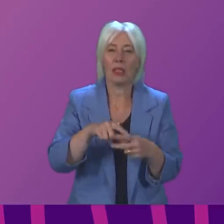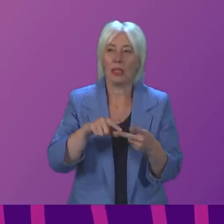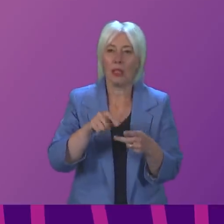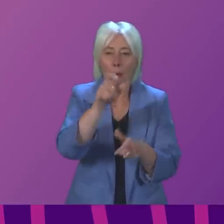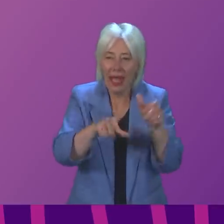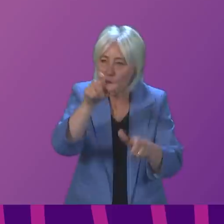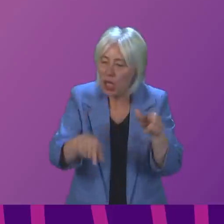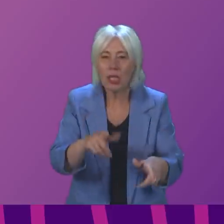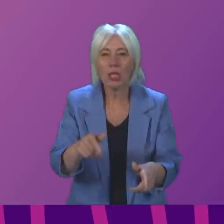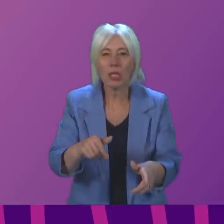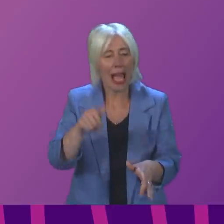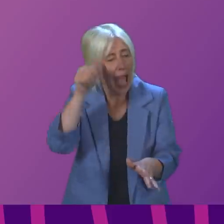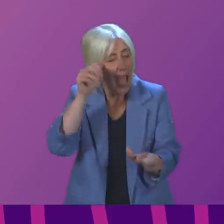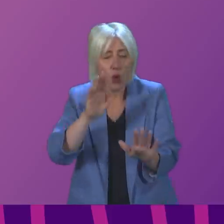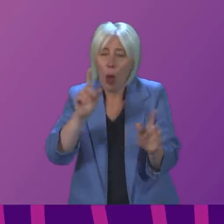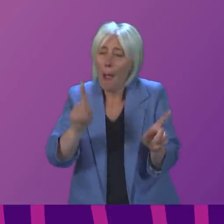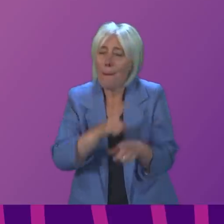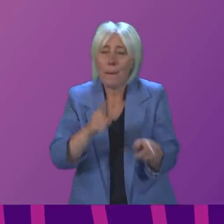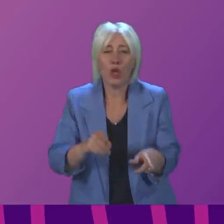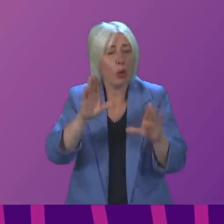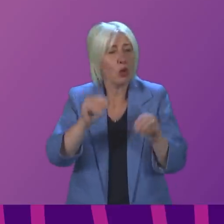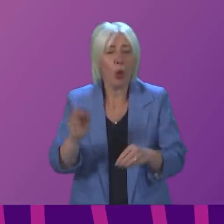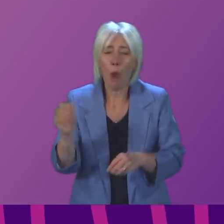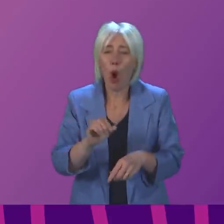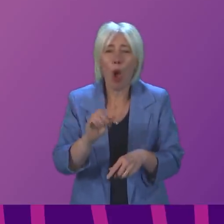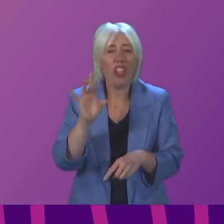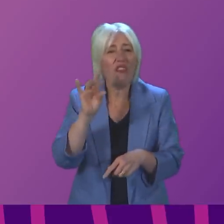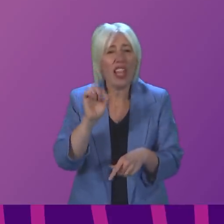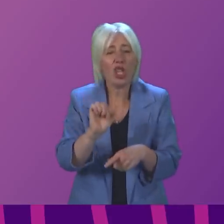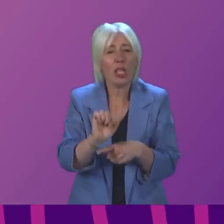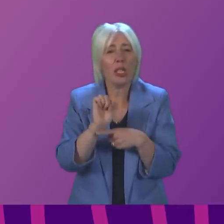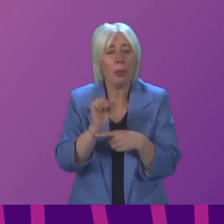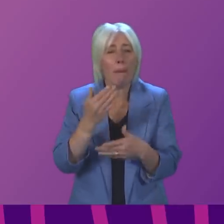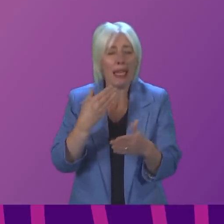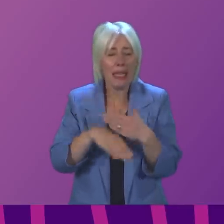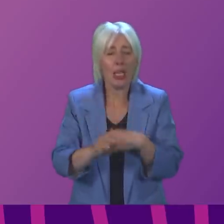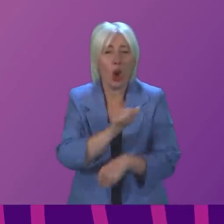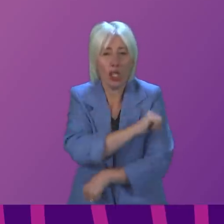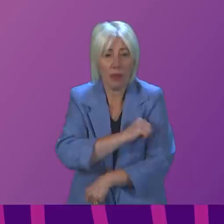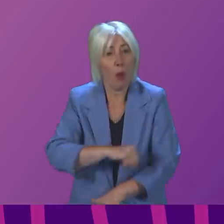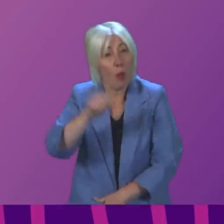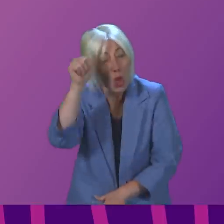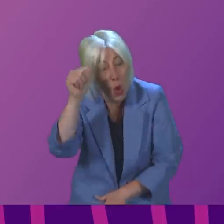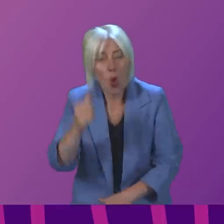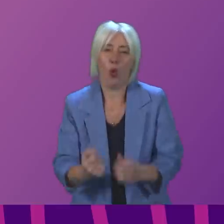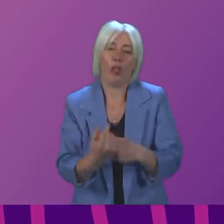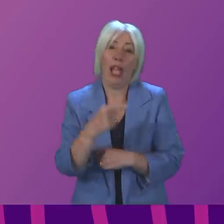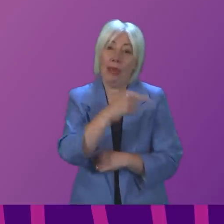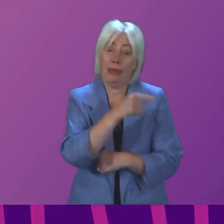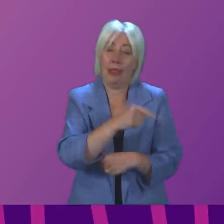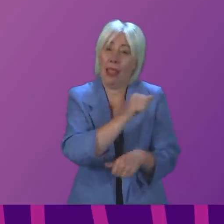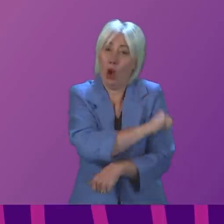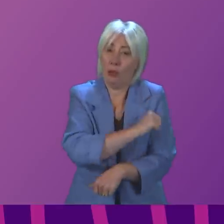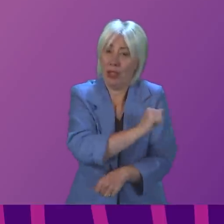Minister, I accept that we can't stop every single hospital-acquired infection. But given what we know has happened at the Queen Elizabeth University Hospital,